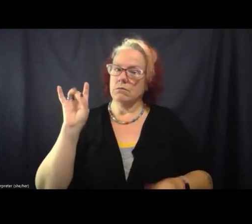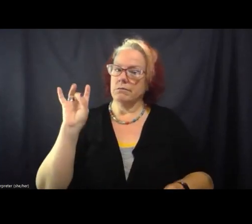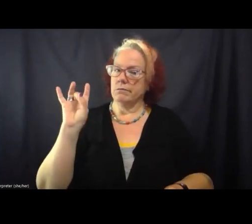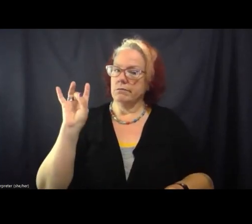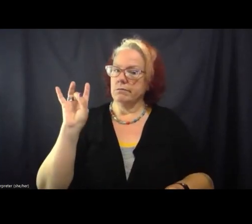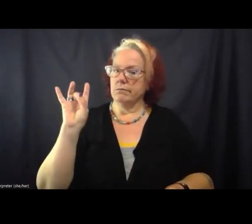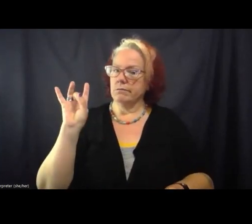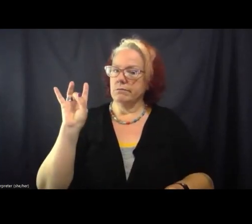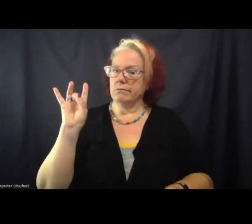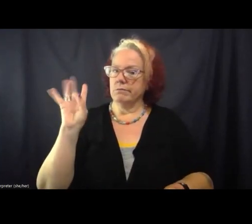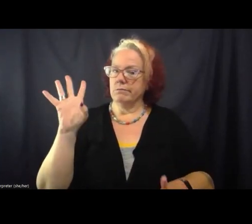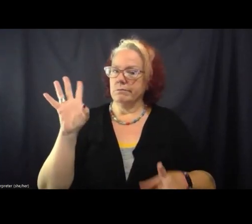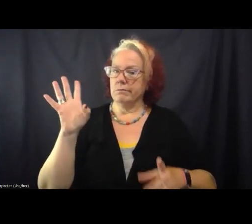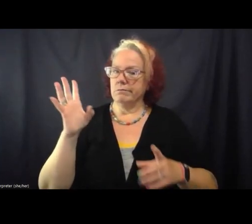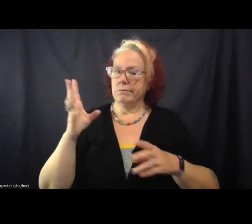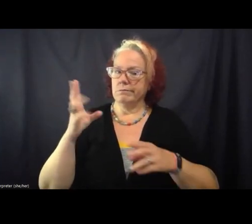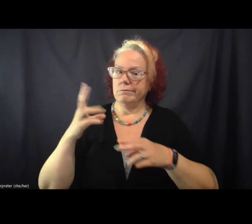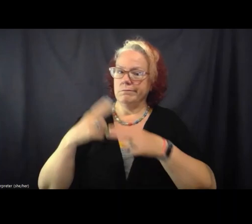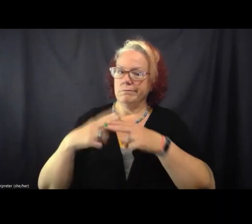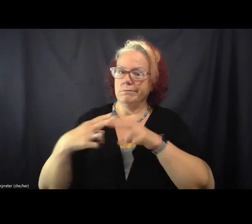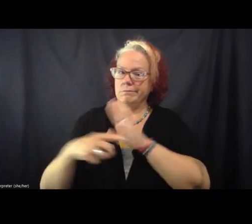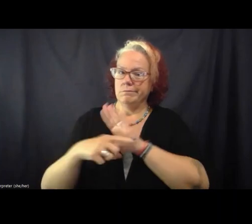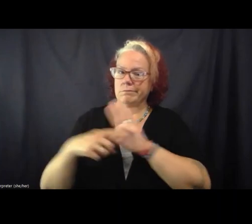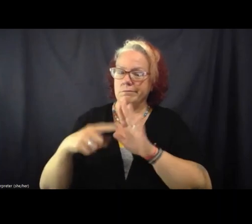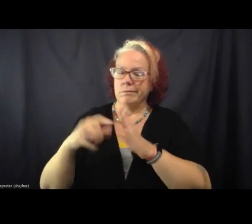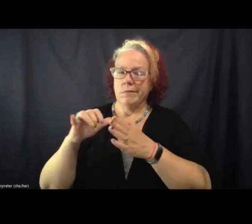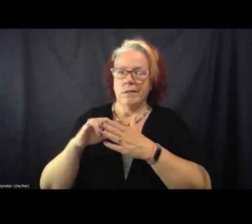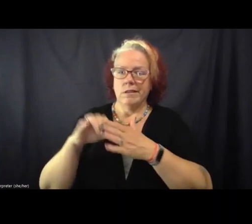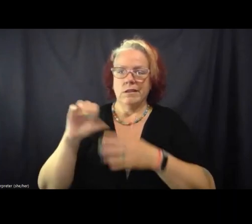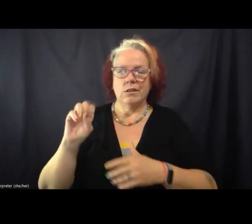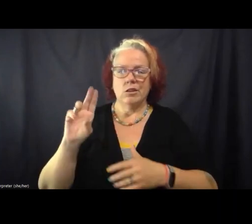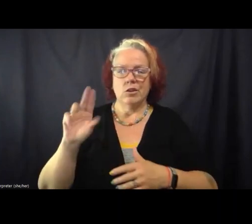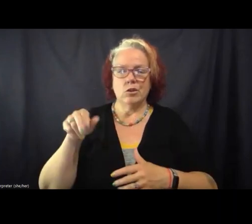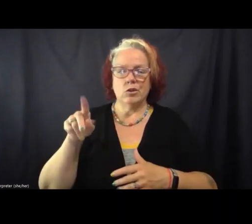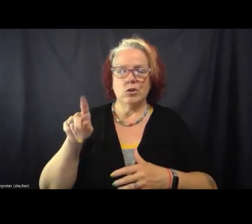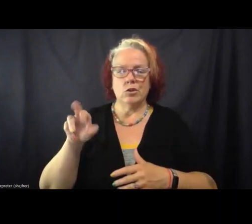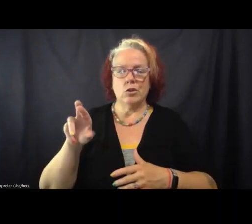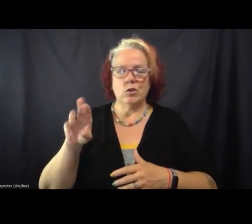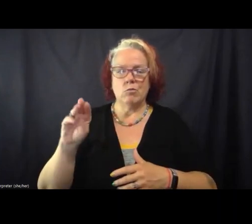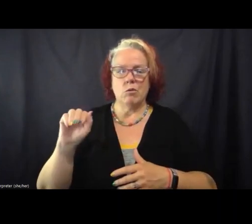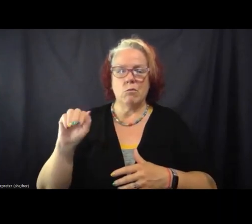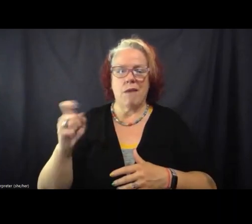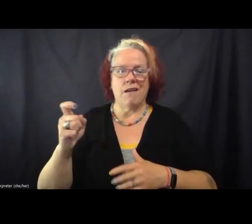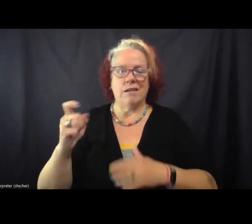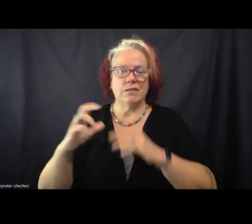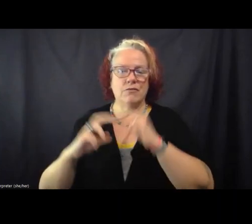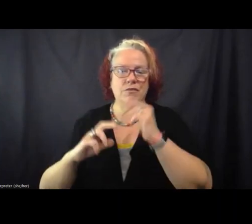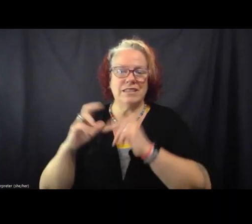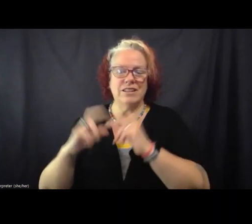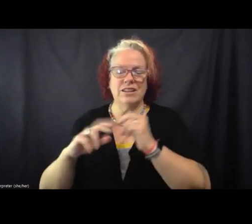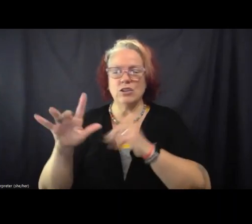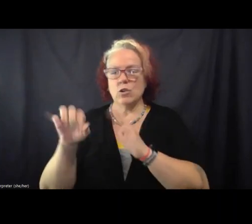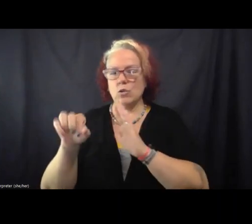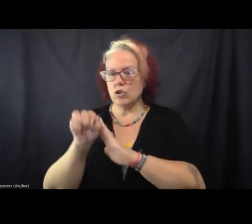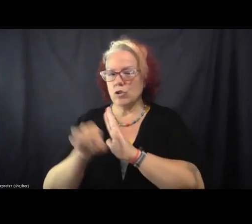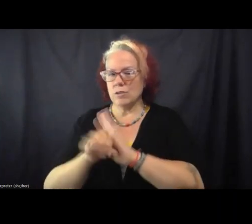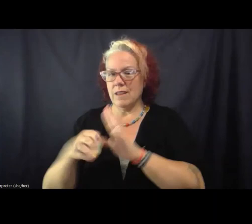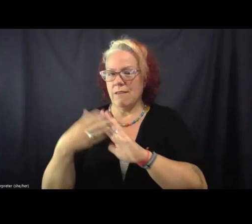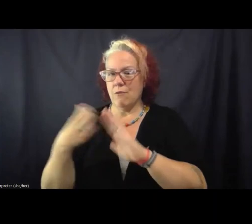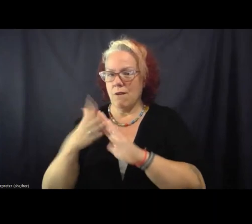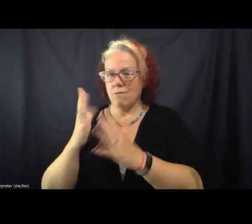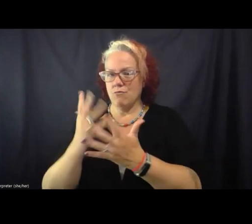as that states as Virginia's supermax facilities. So those are, of course, state-run prisons.